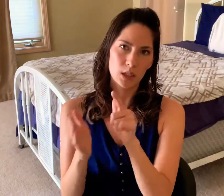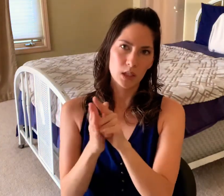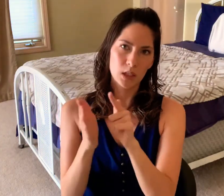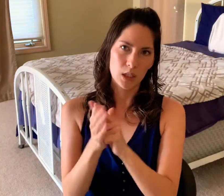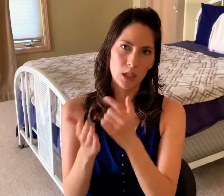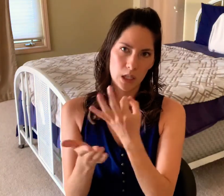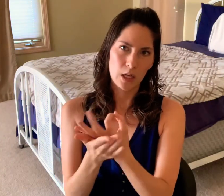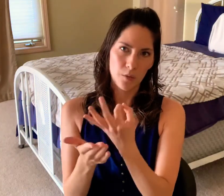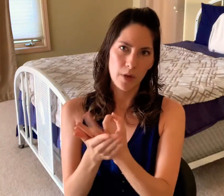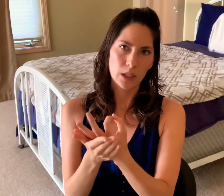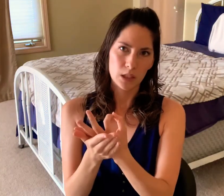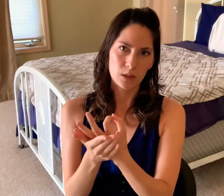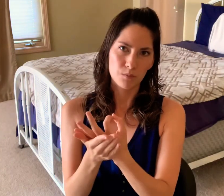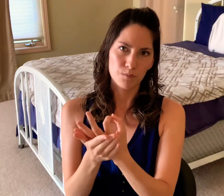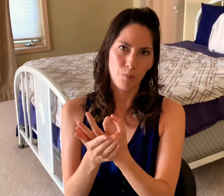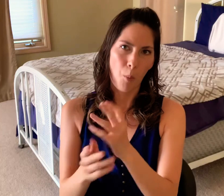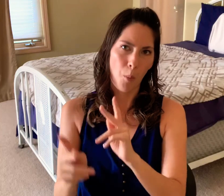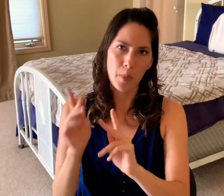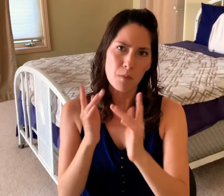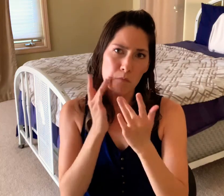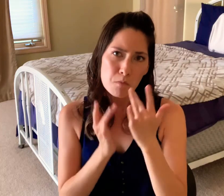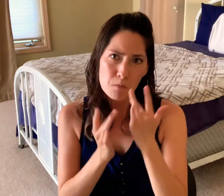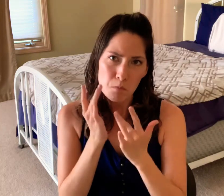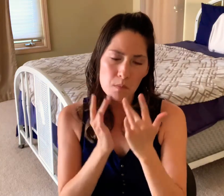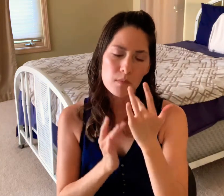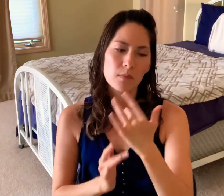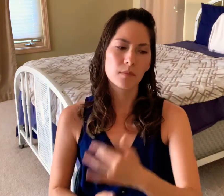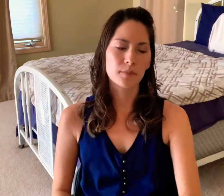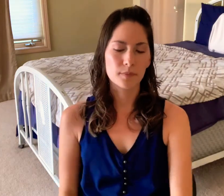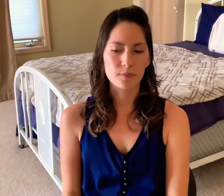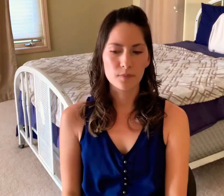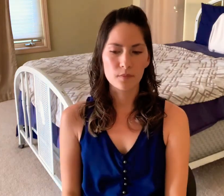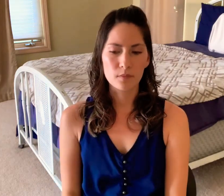and legal finances for people who need it